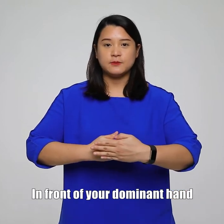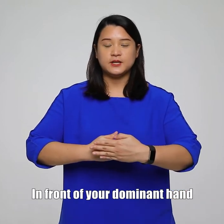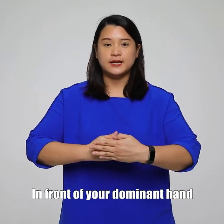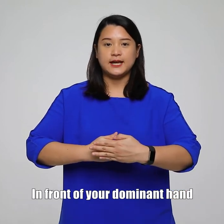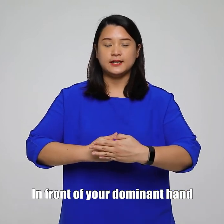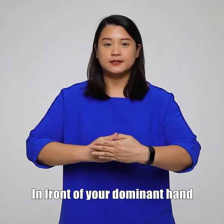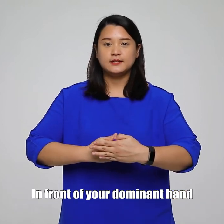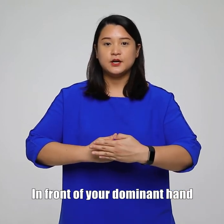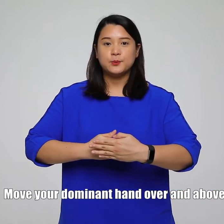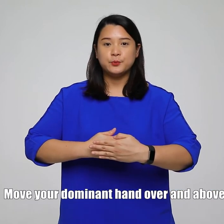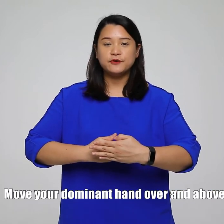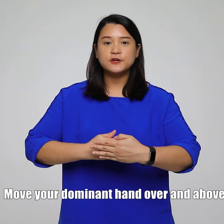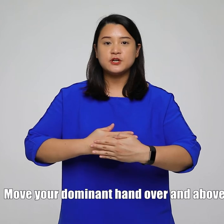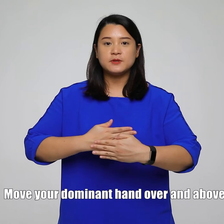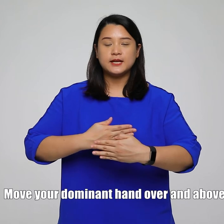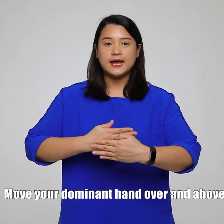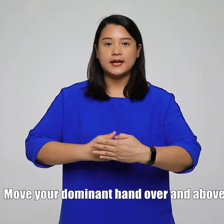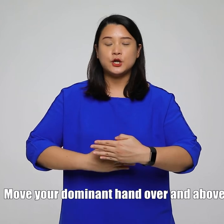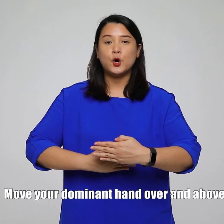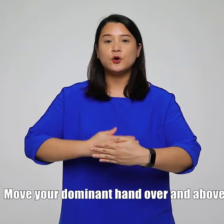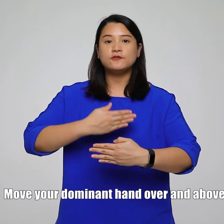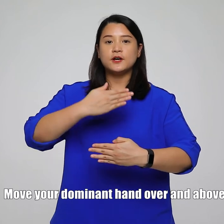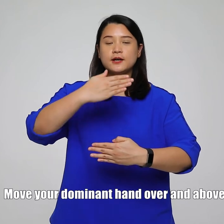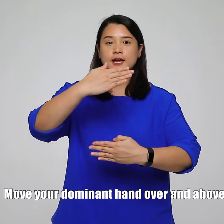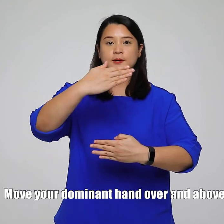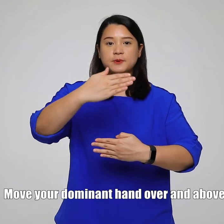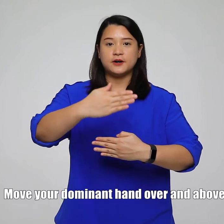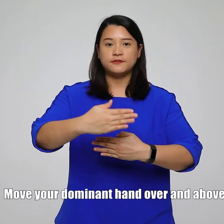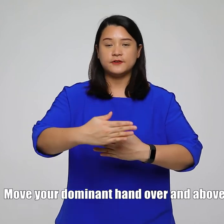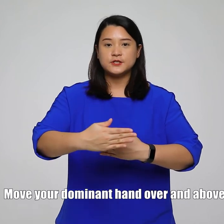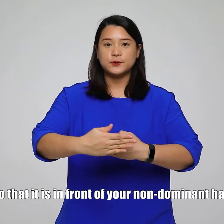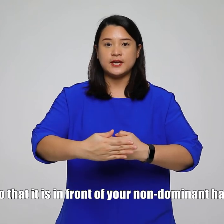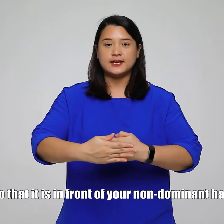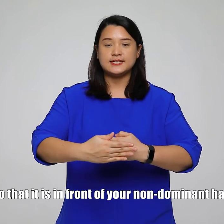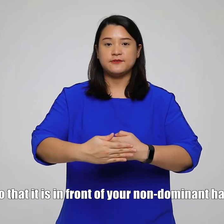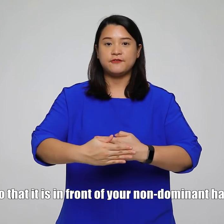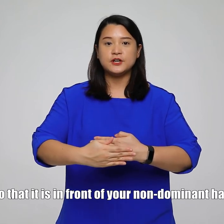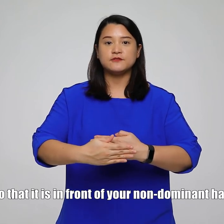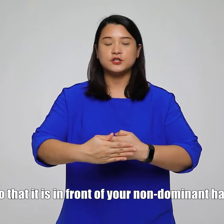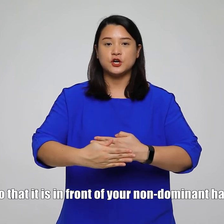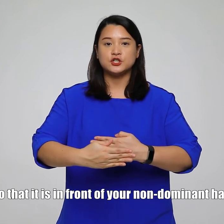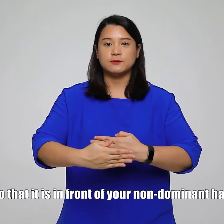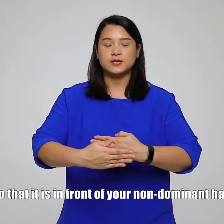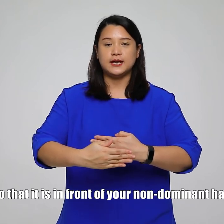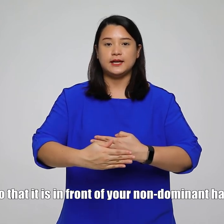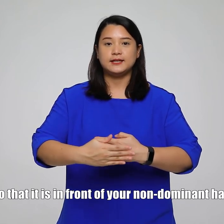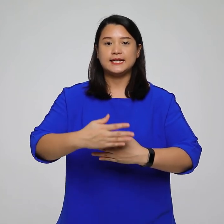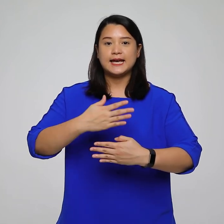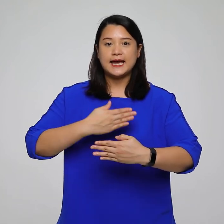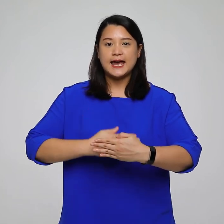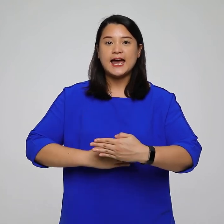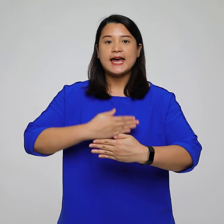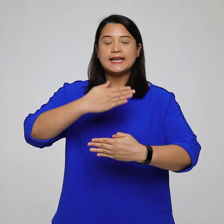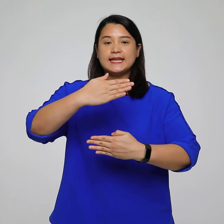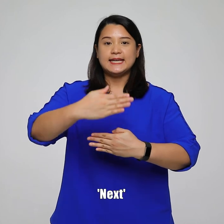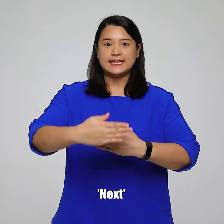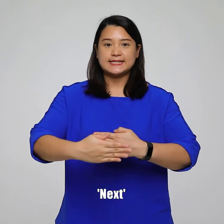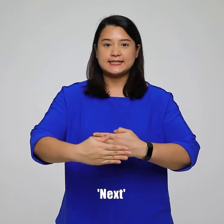dominant hand. Move your dominant hand over and above so that it is in front of your non-dominant hand. Next.